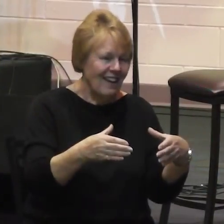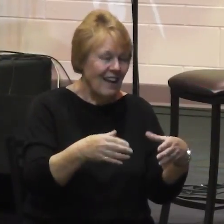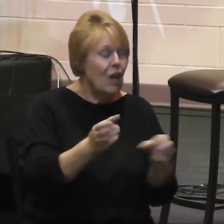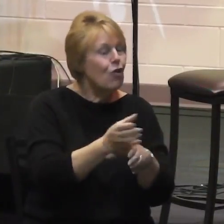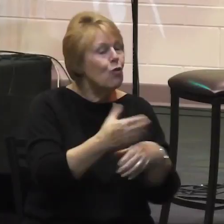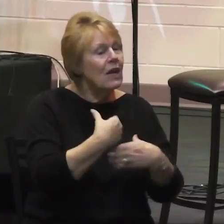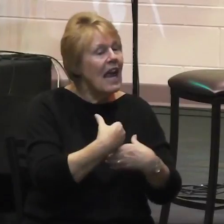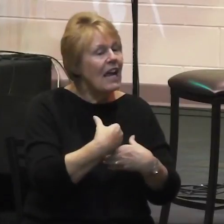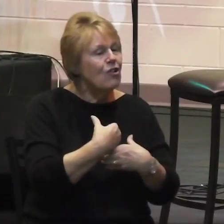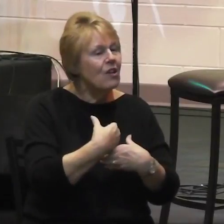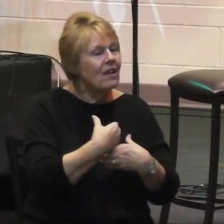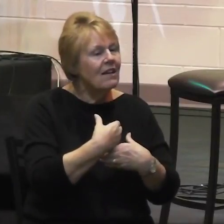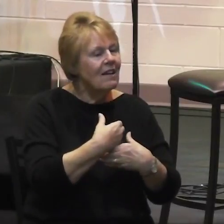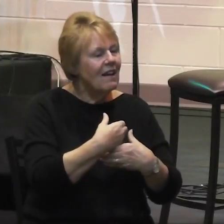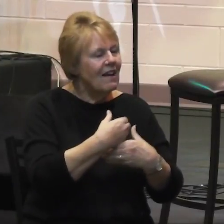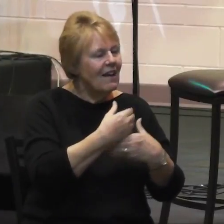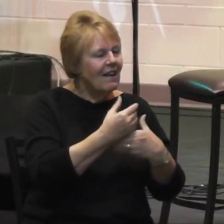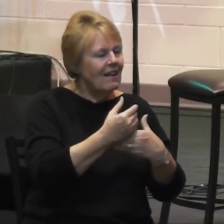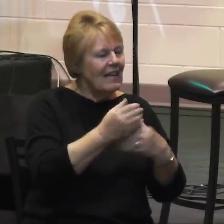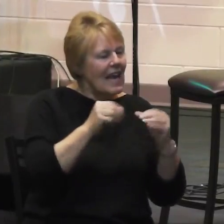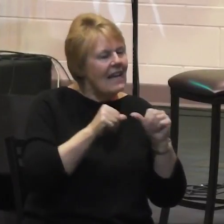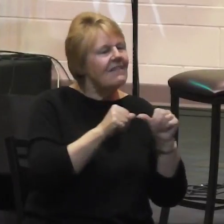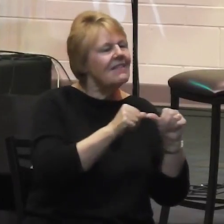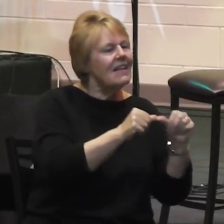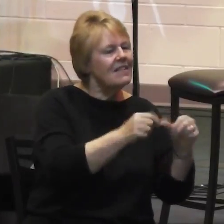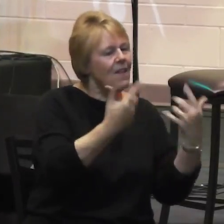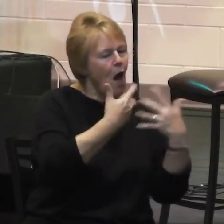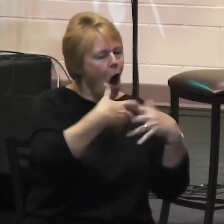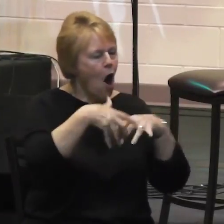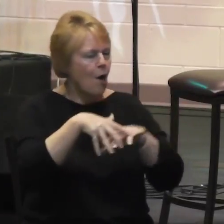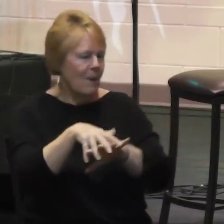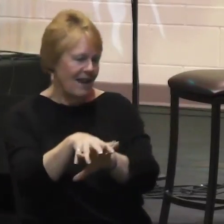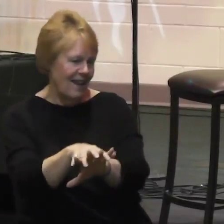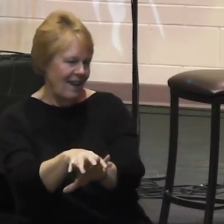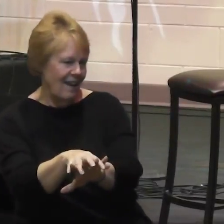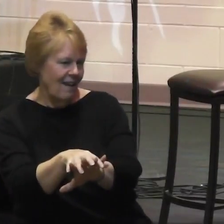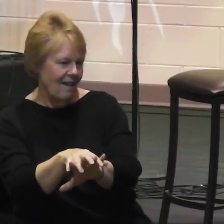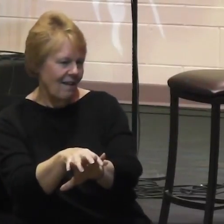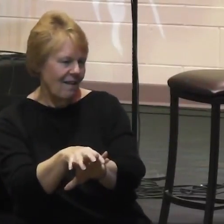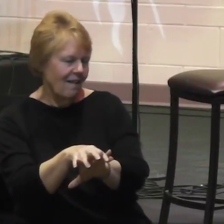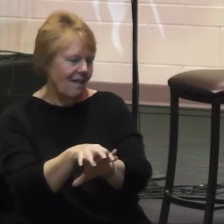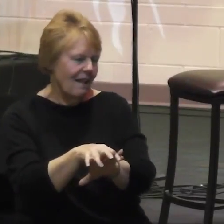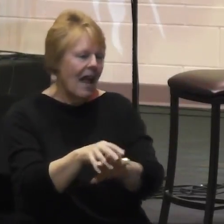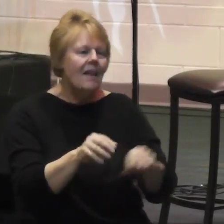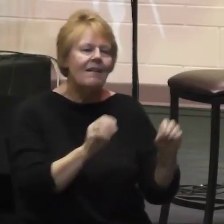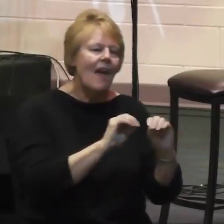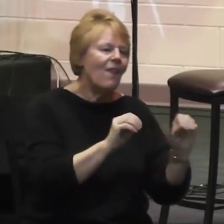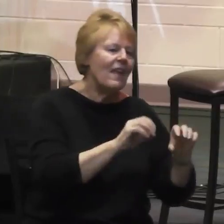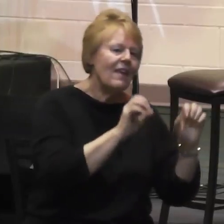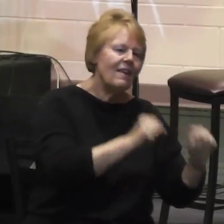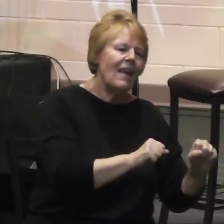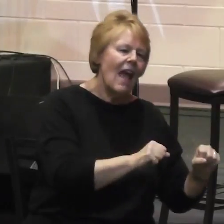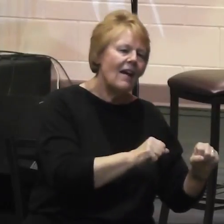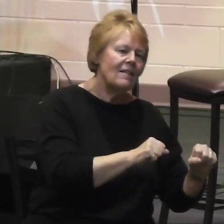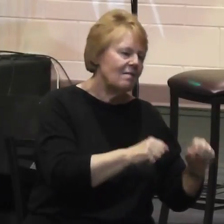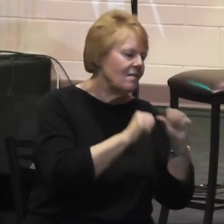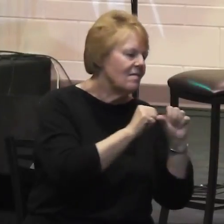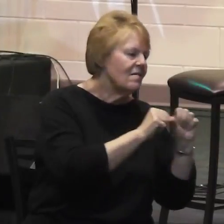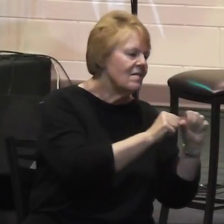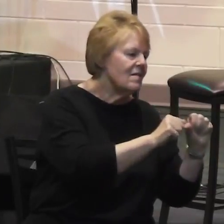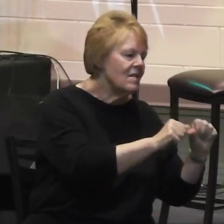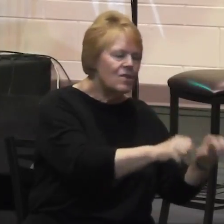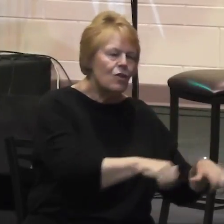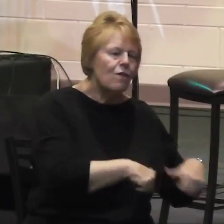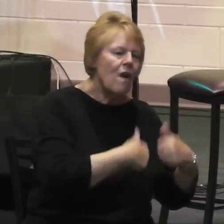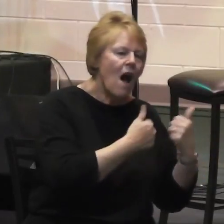of interdependence. No one element of creation can exist in isolation from the others. We